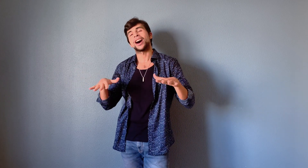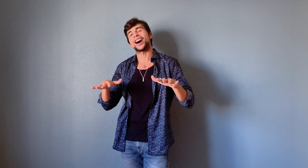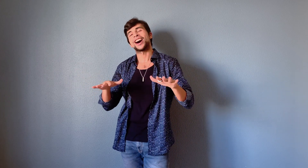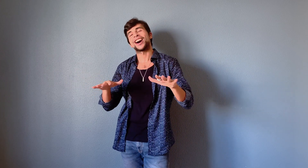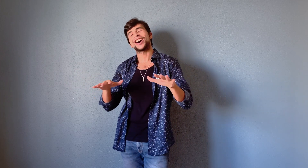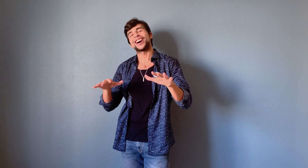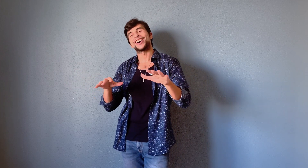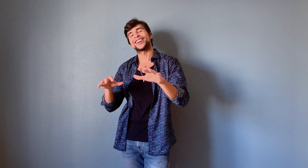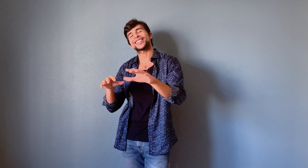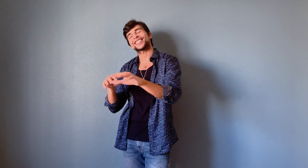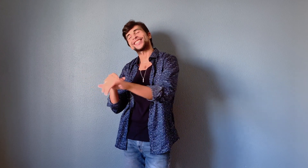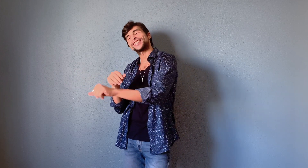It.